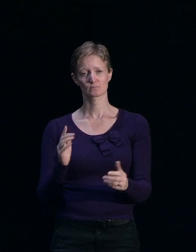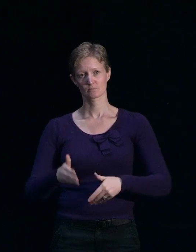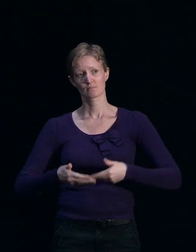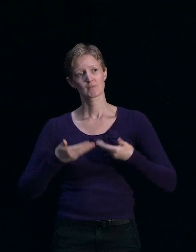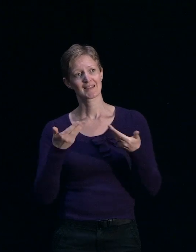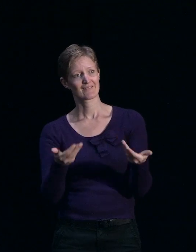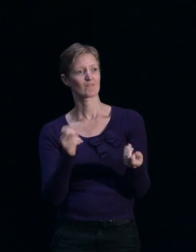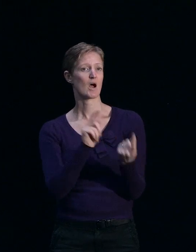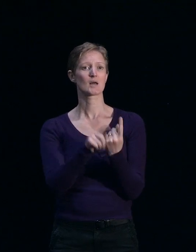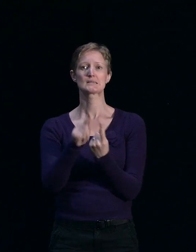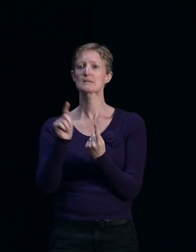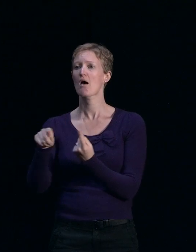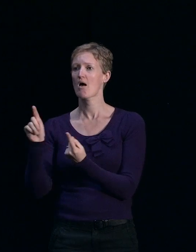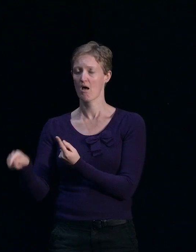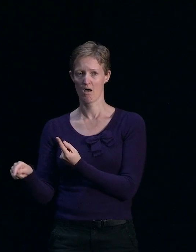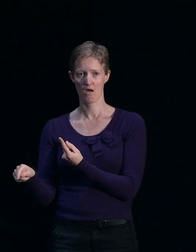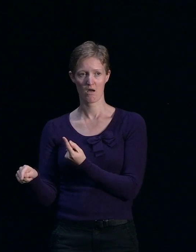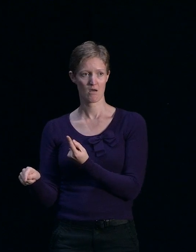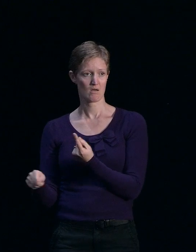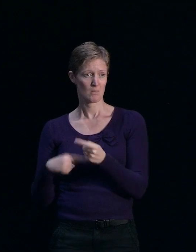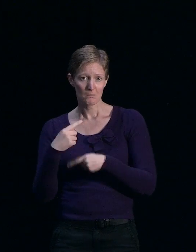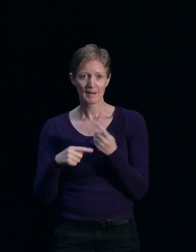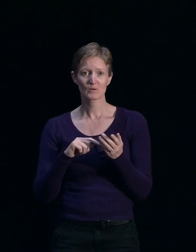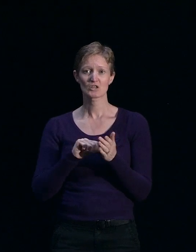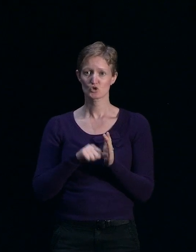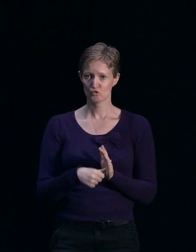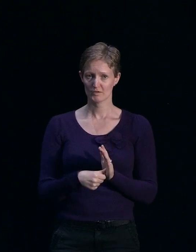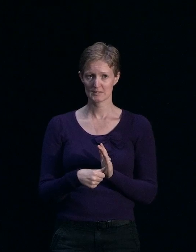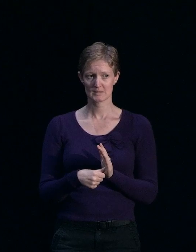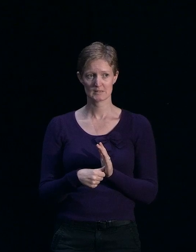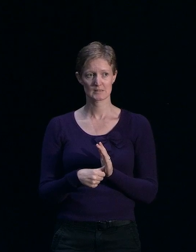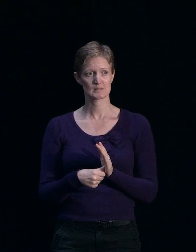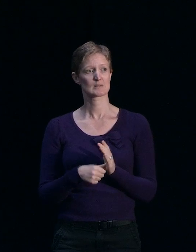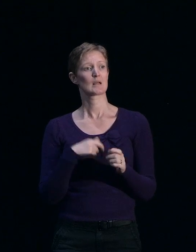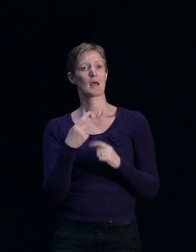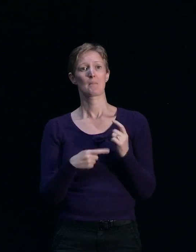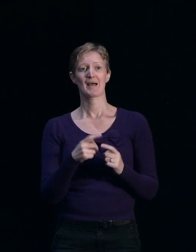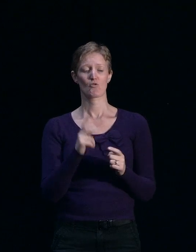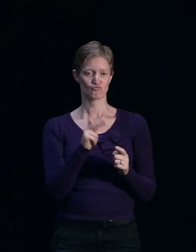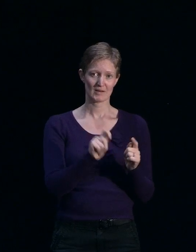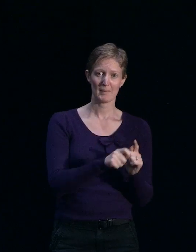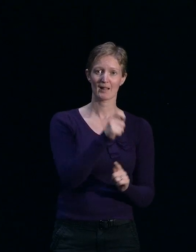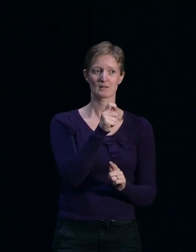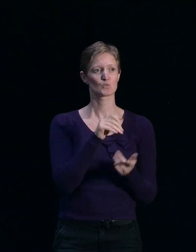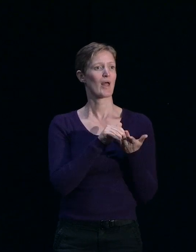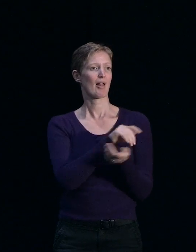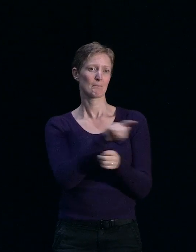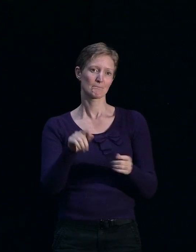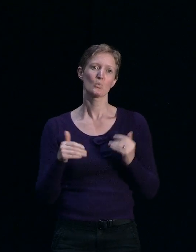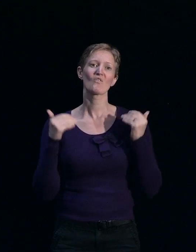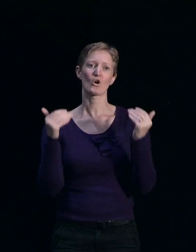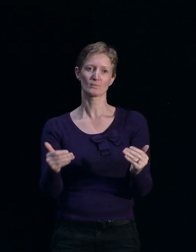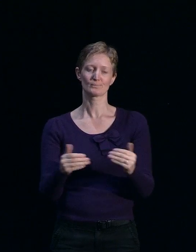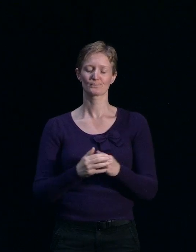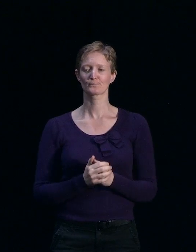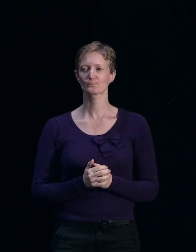some answers for you about insurance but also about the rebuild so that you can move on. What I would